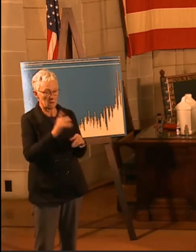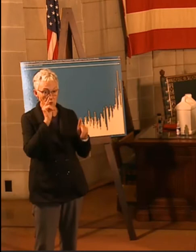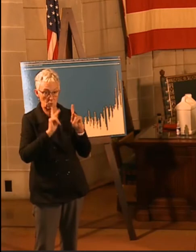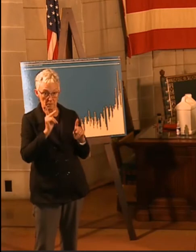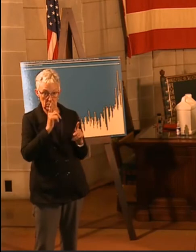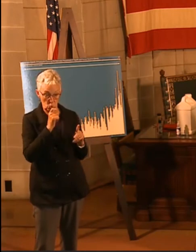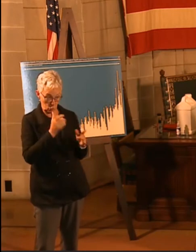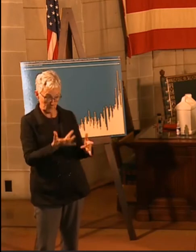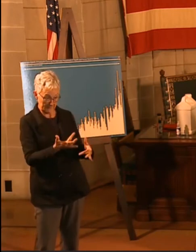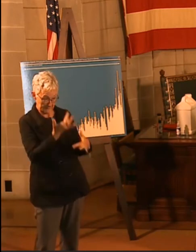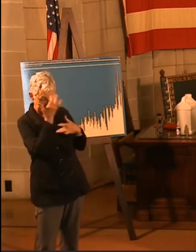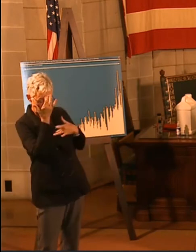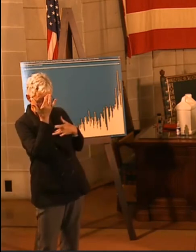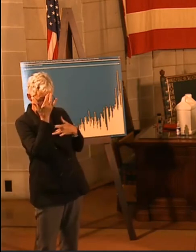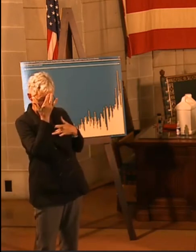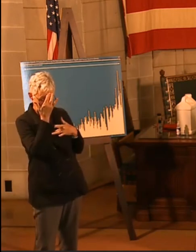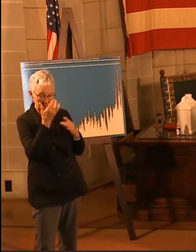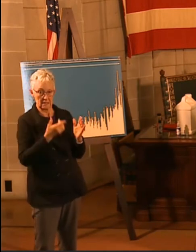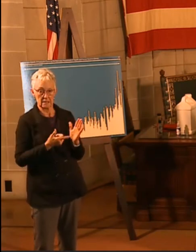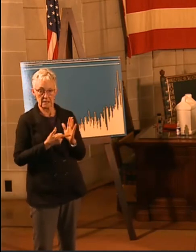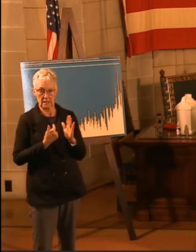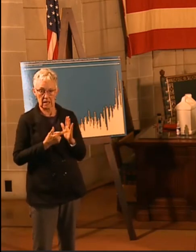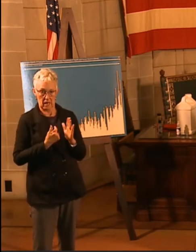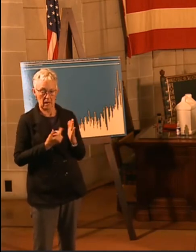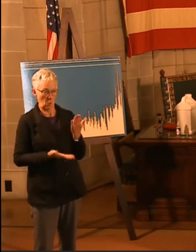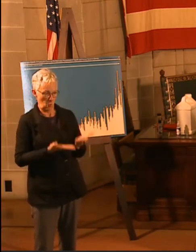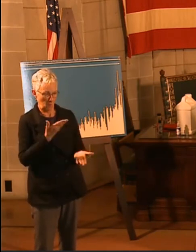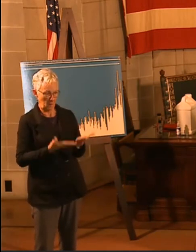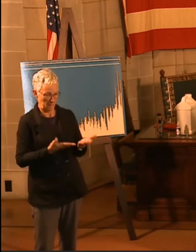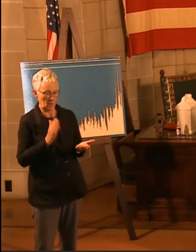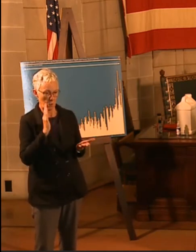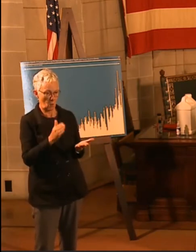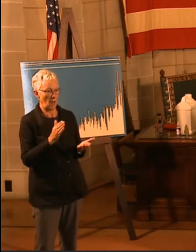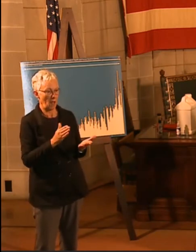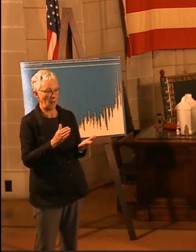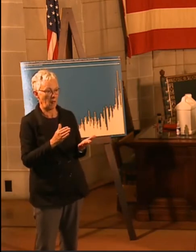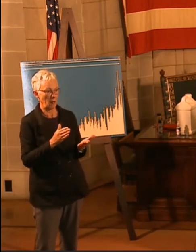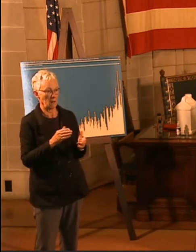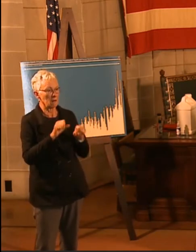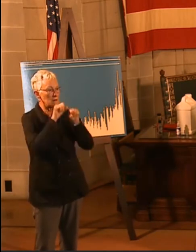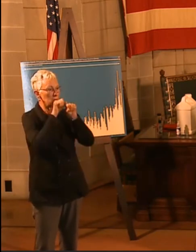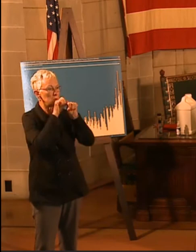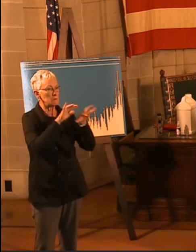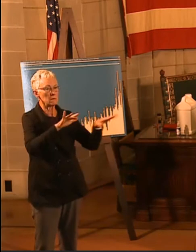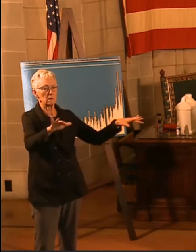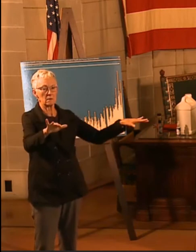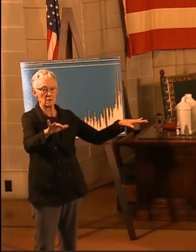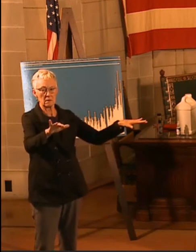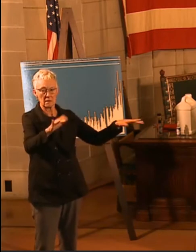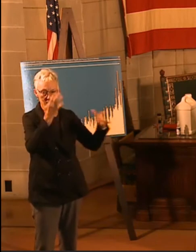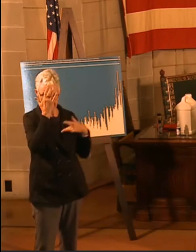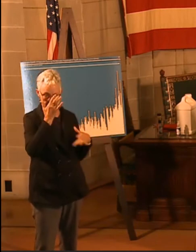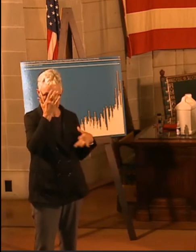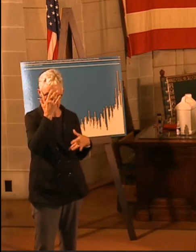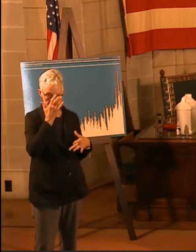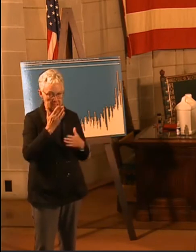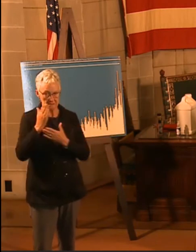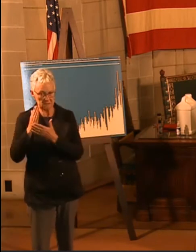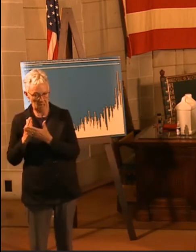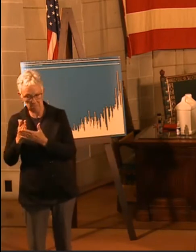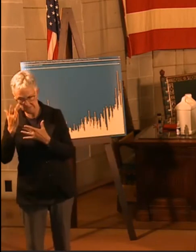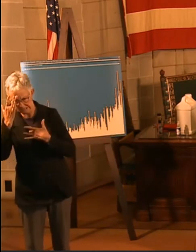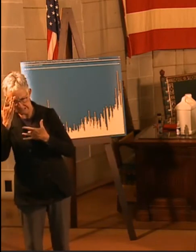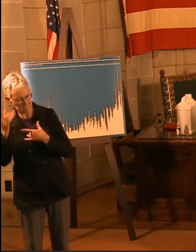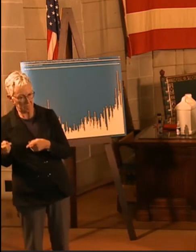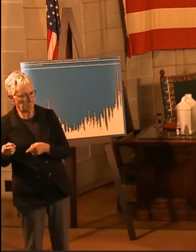But a small proportion of people who are infected, maybe 10% or 20%, are responsible for the vast majority of